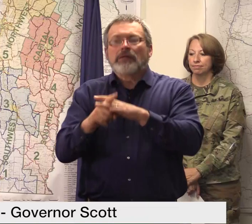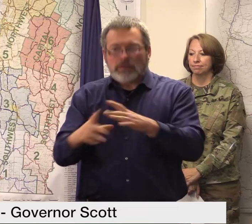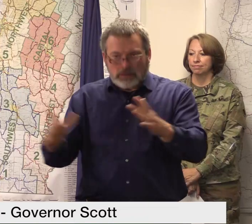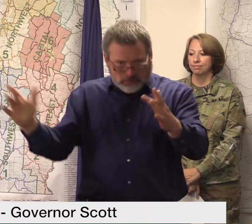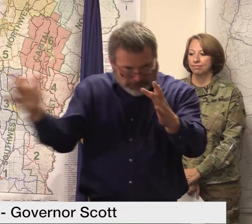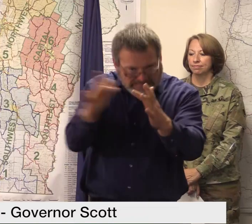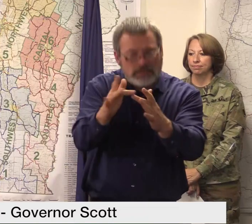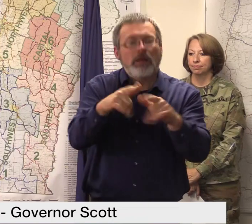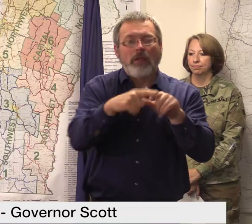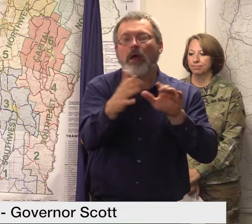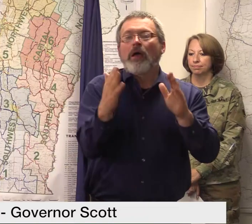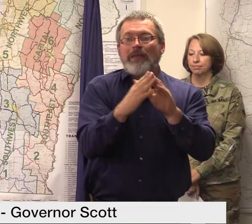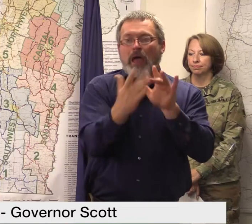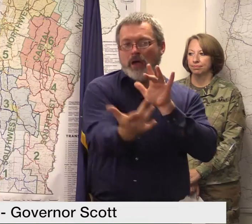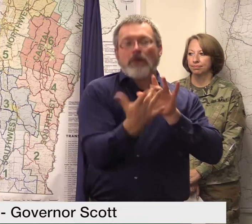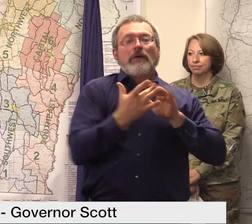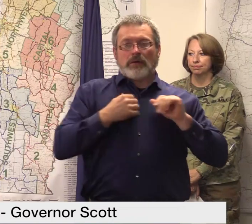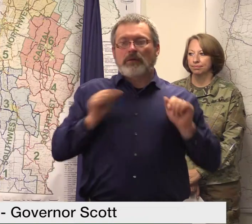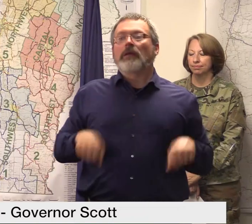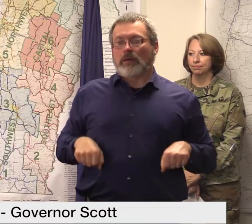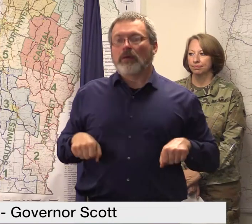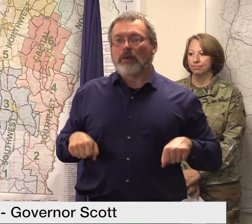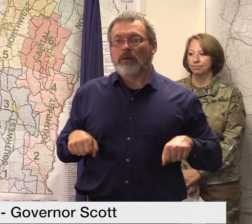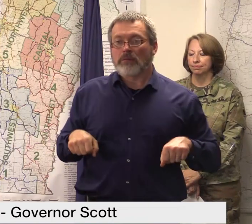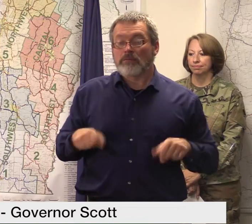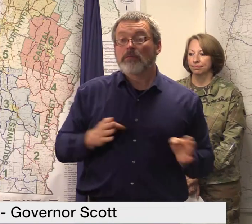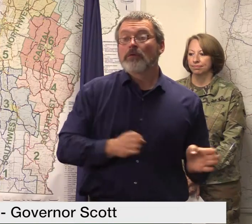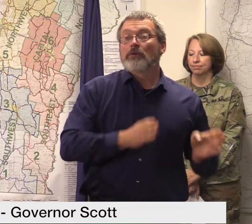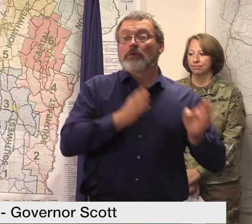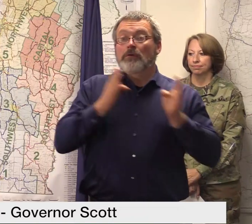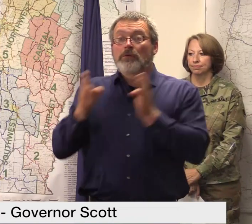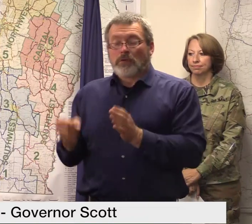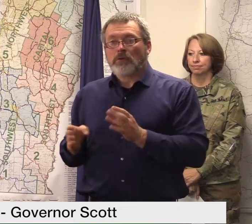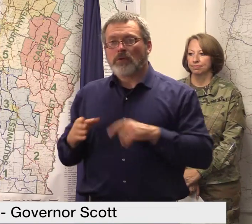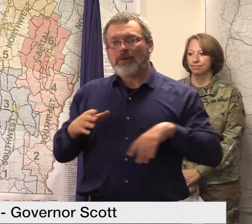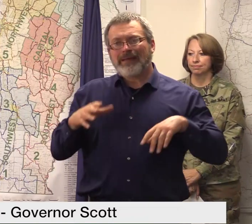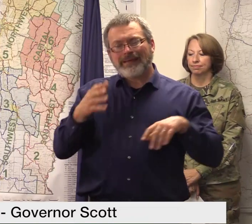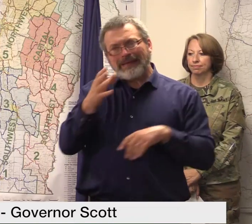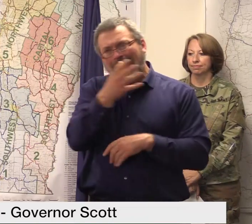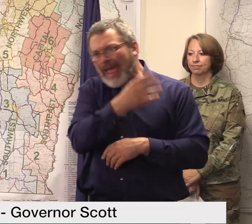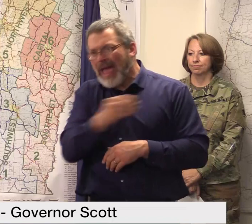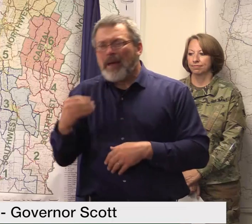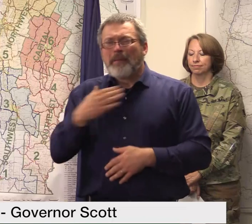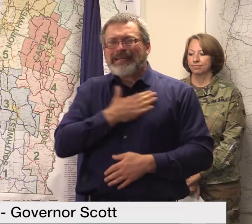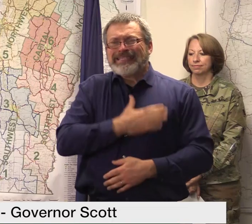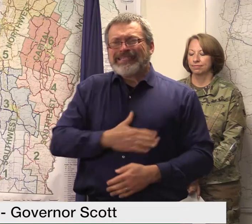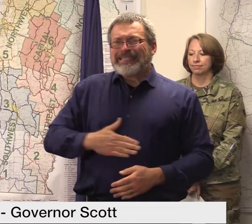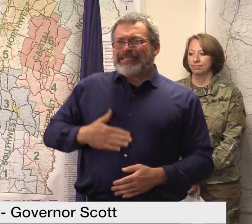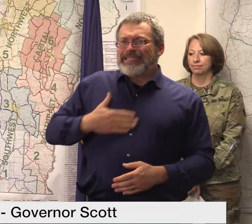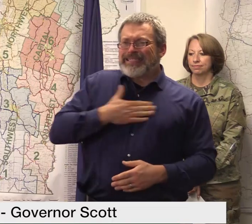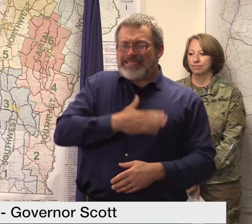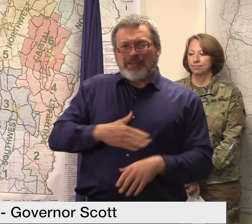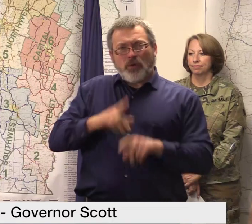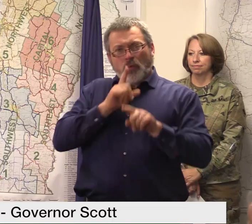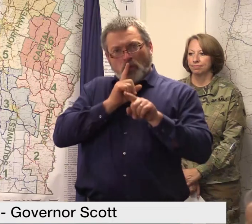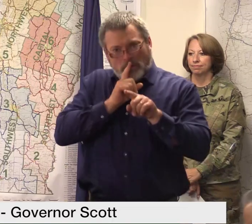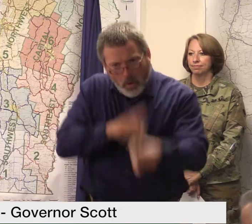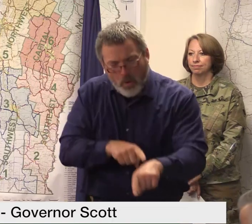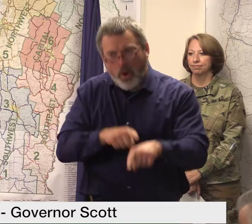governor said about reporting damages to Vermont 211.org online reporting is preferred